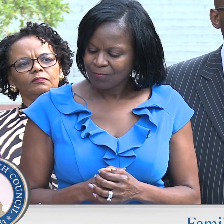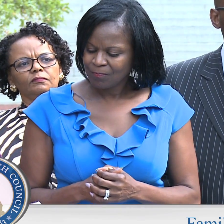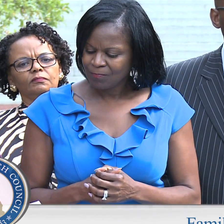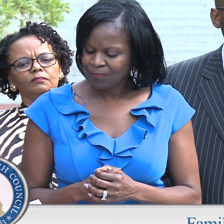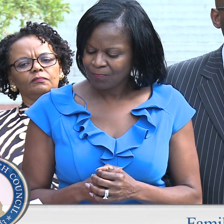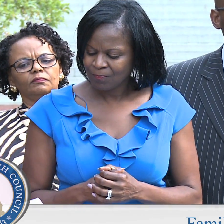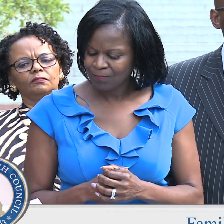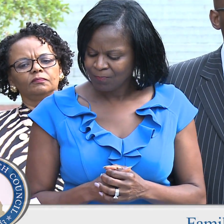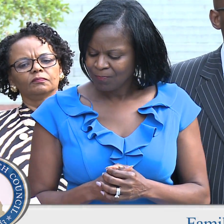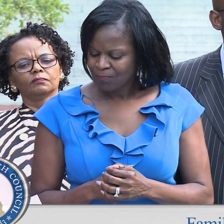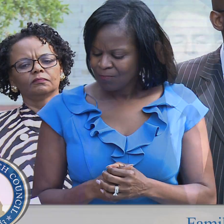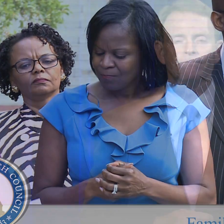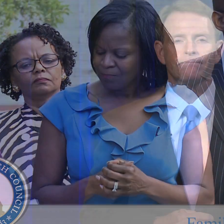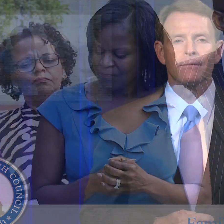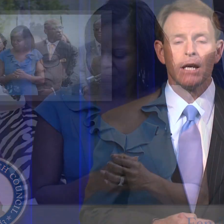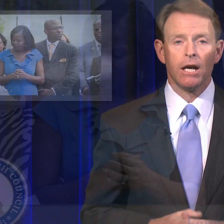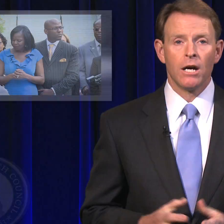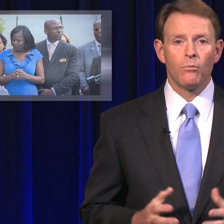loving people.